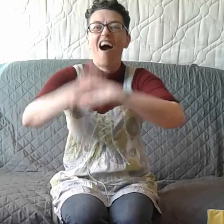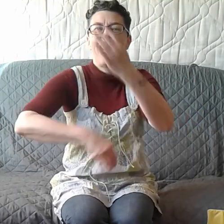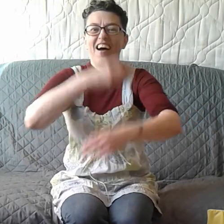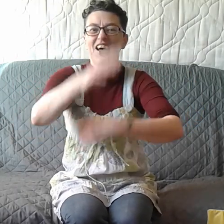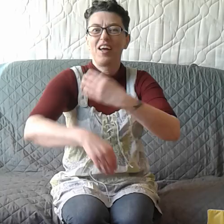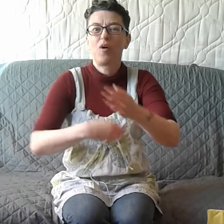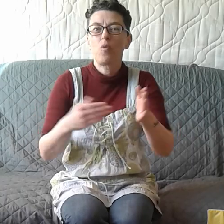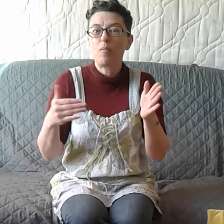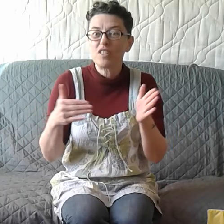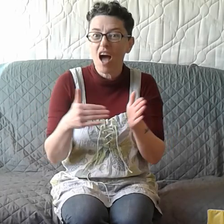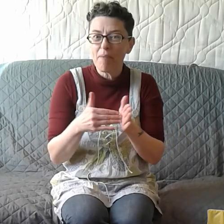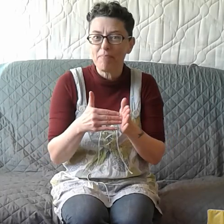One more time.